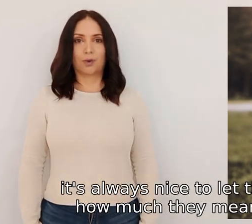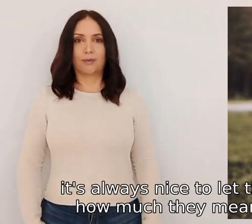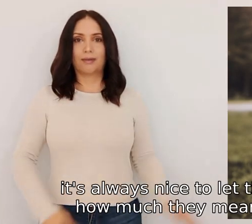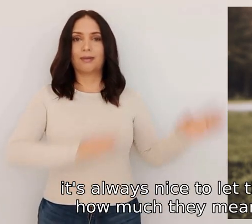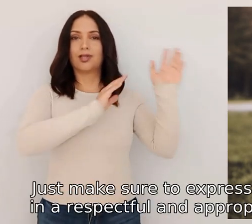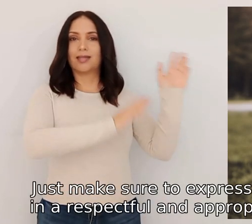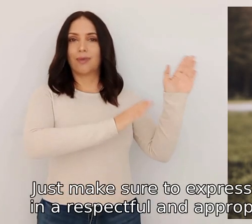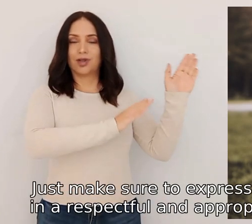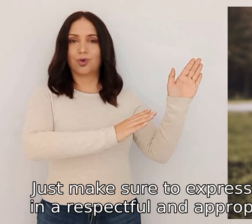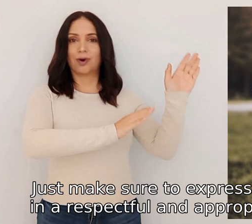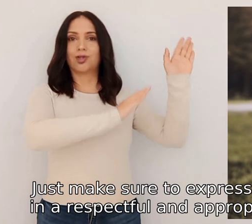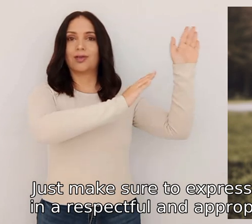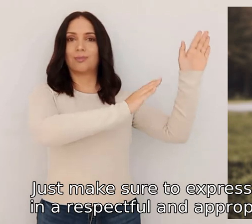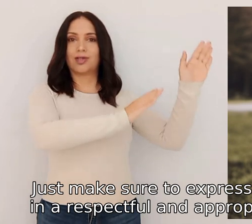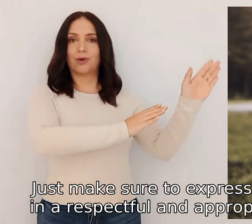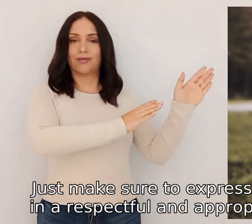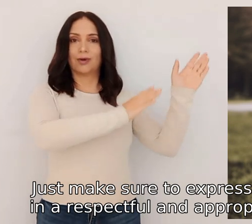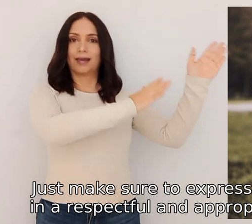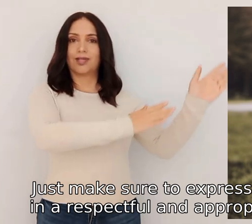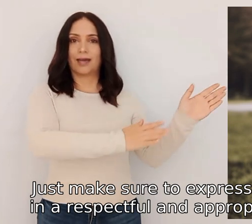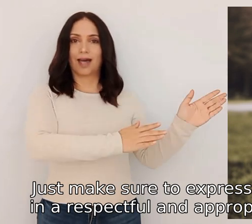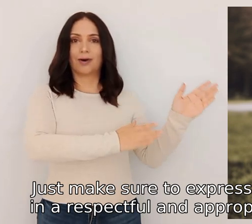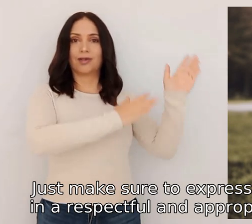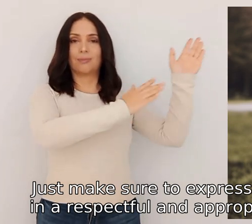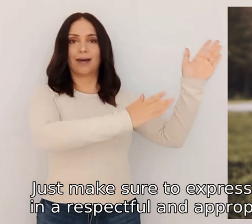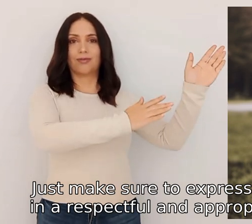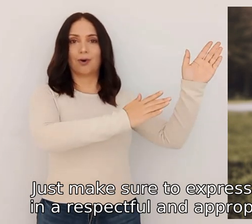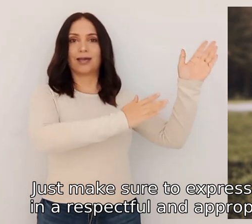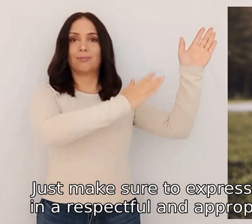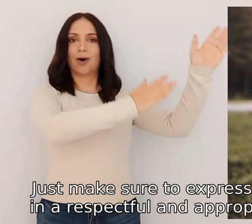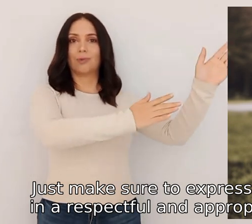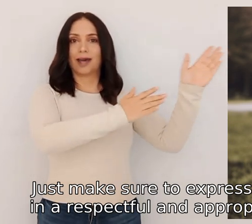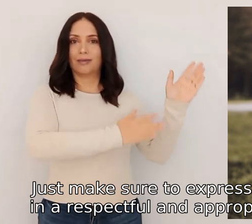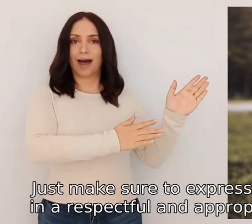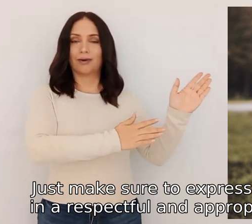you just make sure to express your feelings in a respectful and appropriate manner